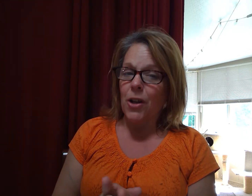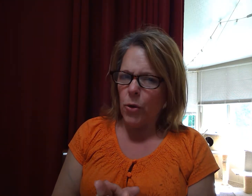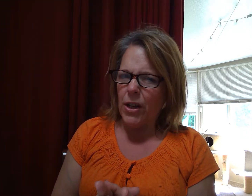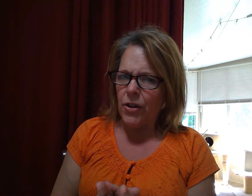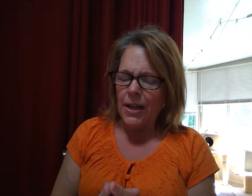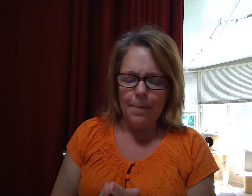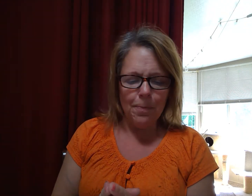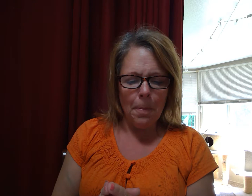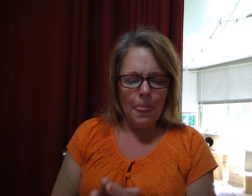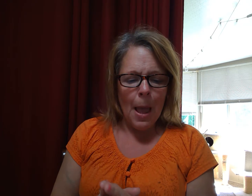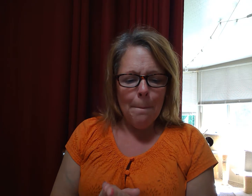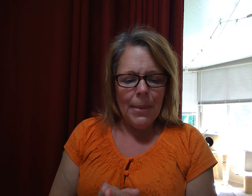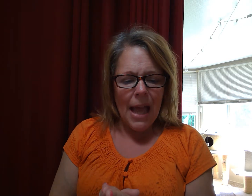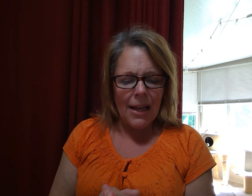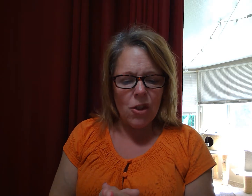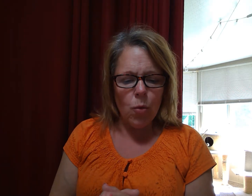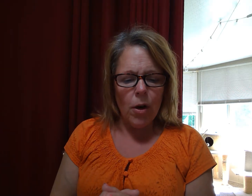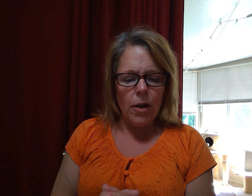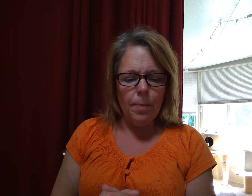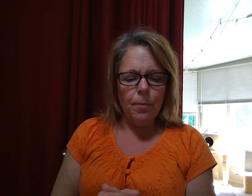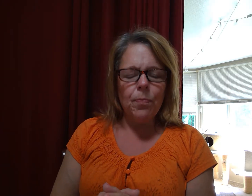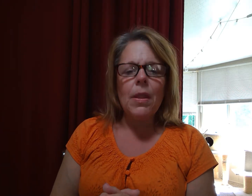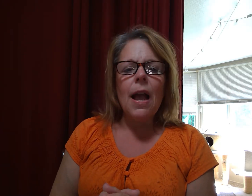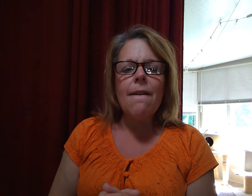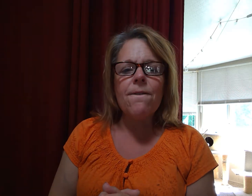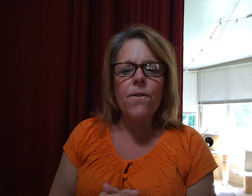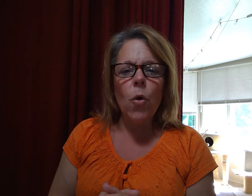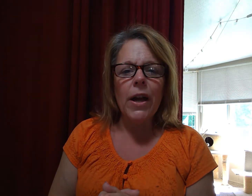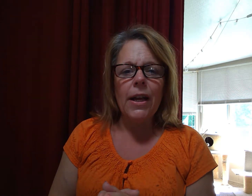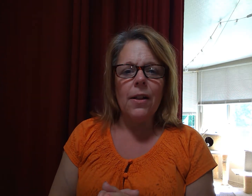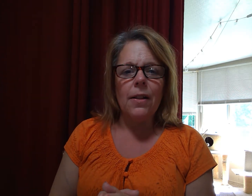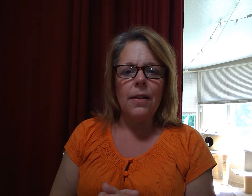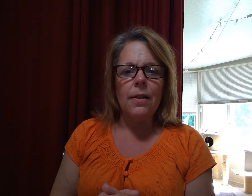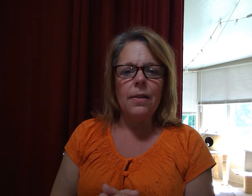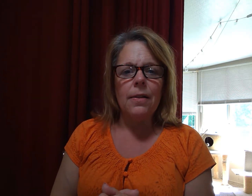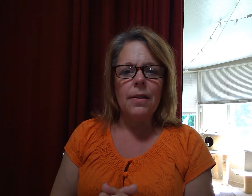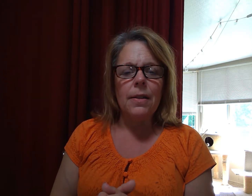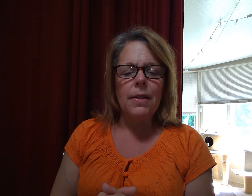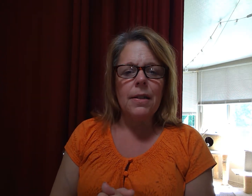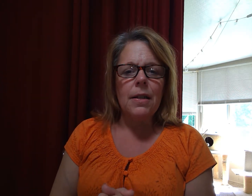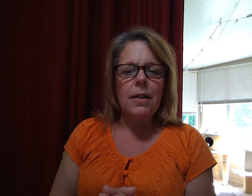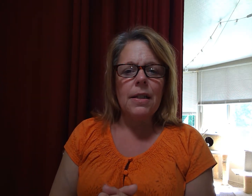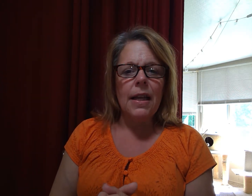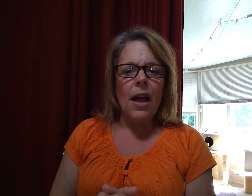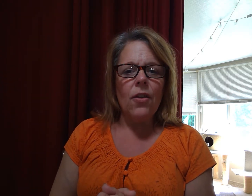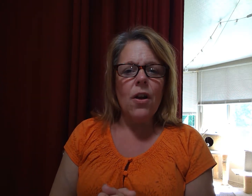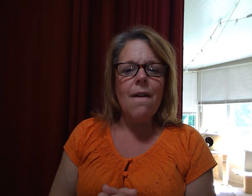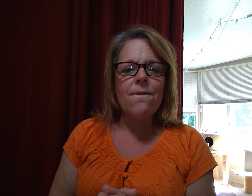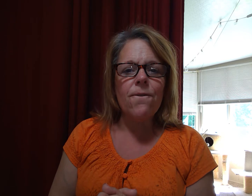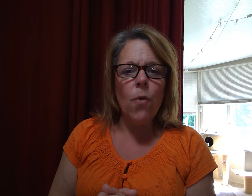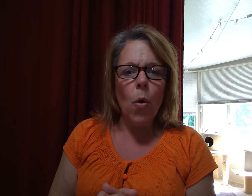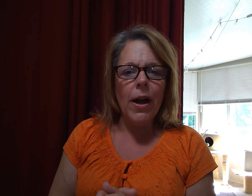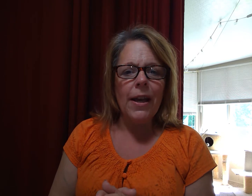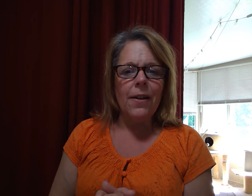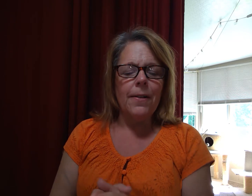Are you hearing it? Next word. Foil. Together. Foil.